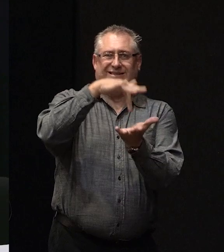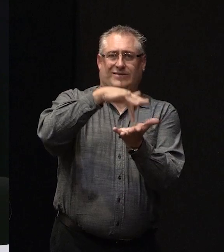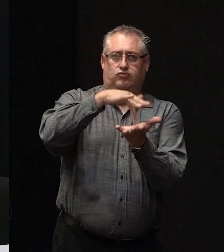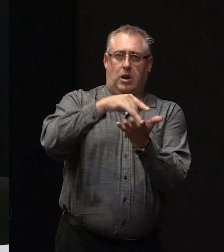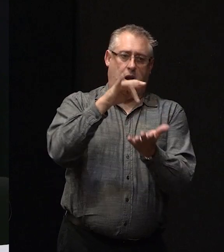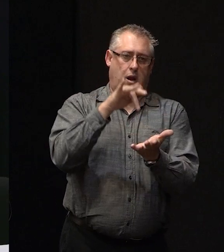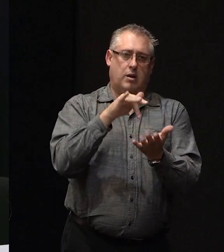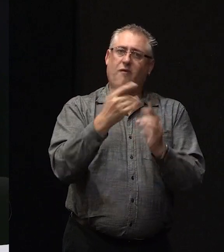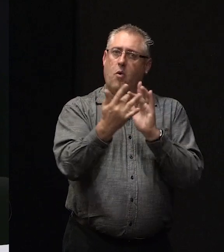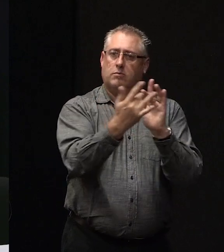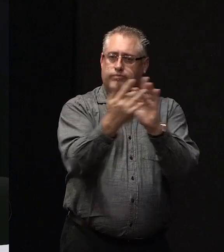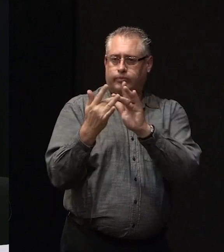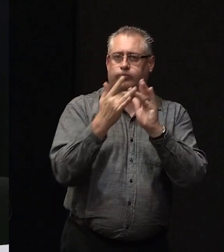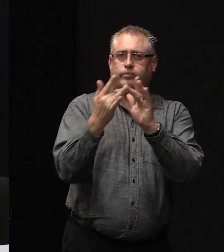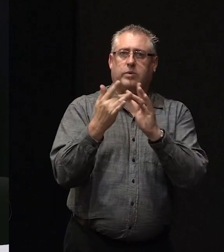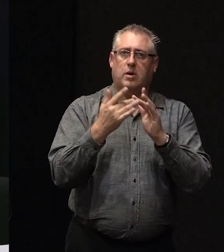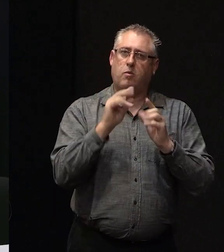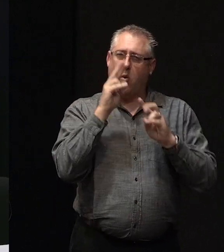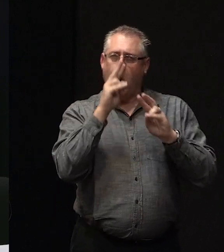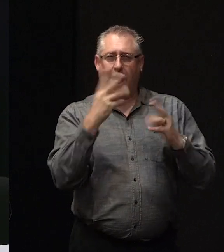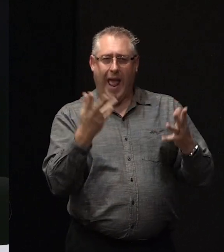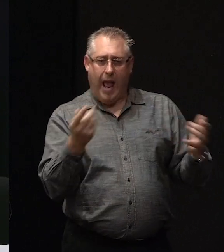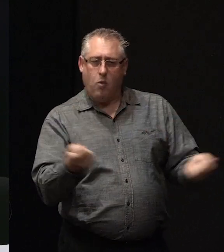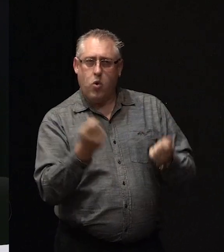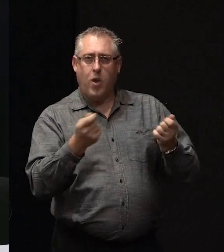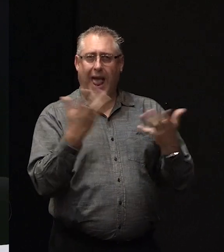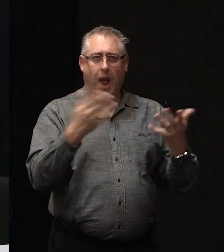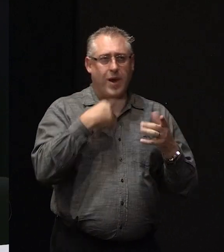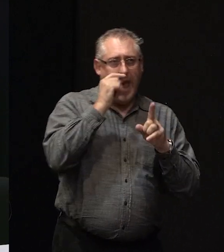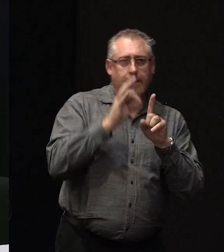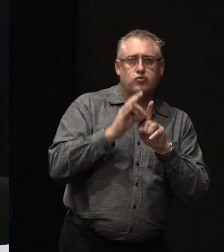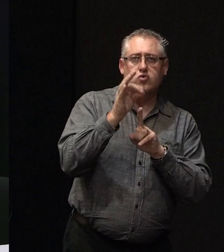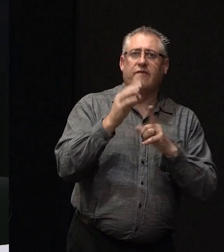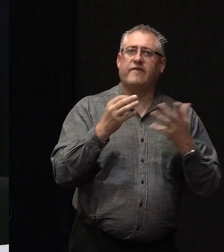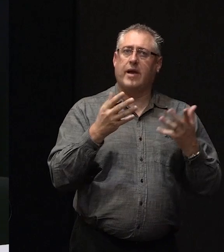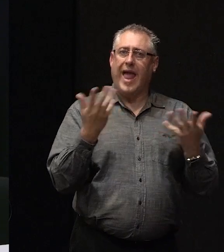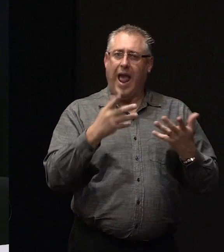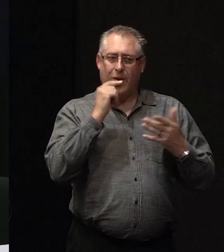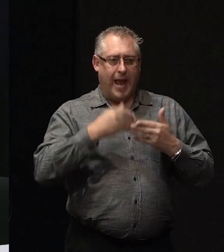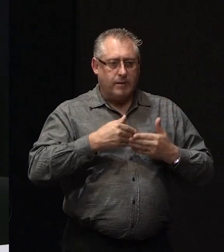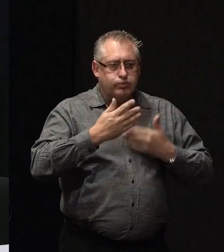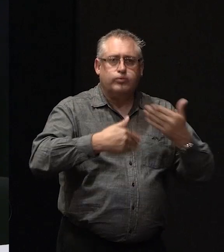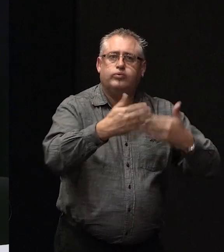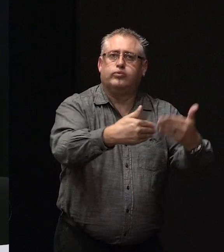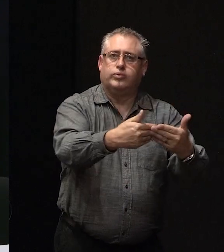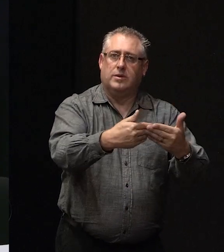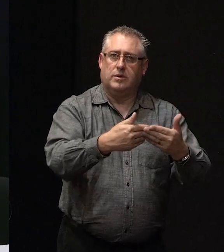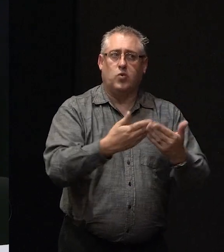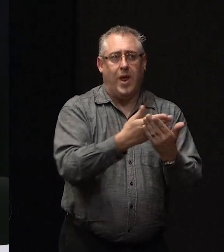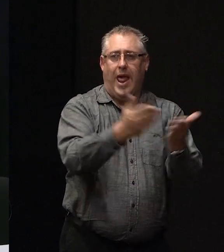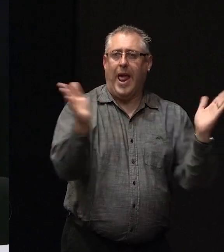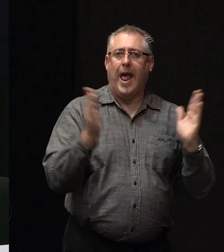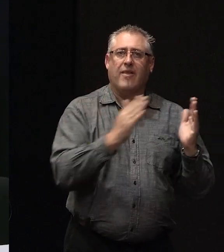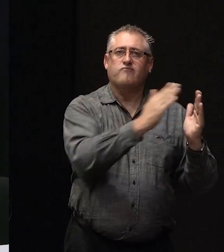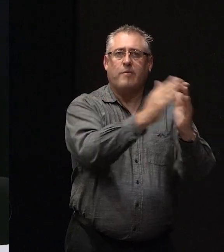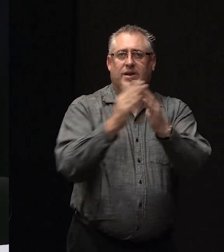So what we'll do after that is we'll look to see how well it's worked, what we can improve on, and whether that can be rolled out to the extent of the other properties. So we're